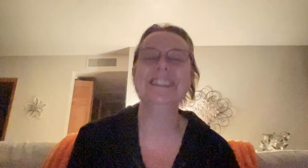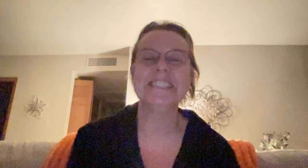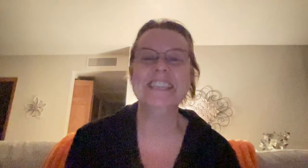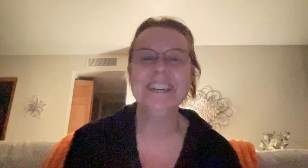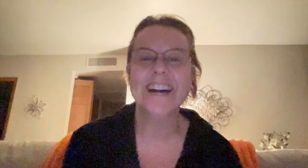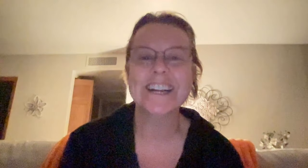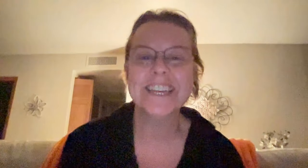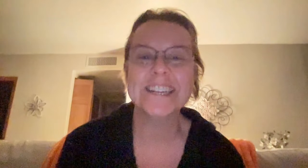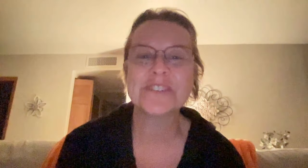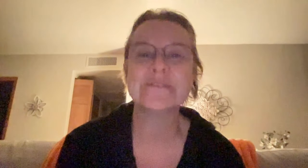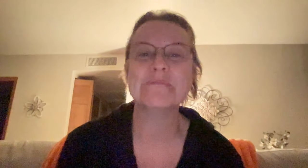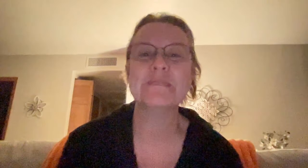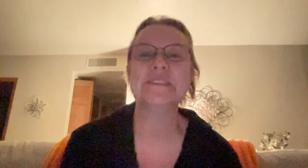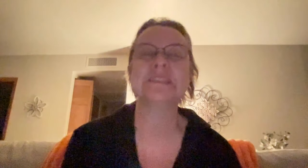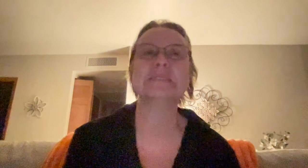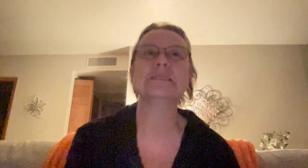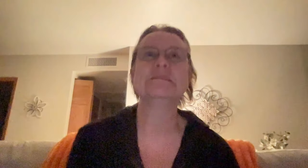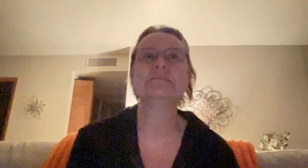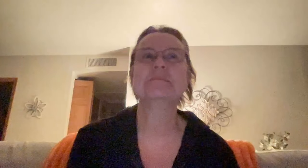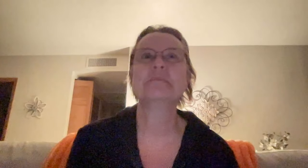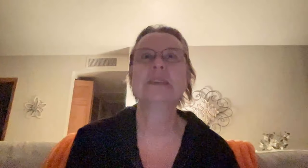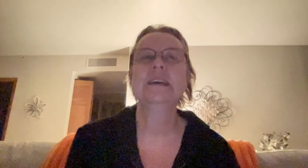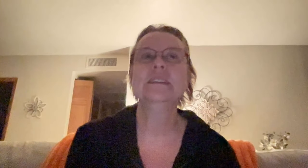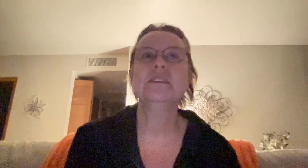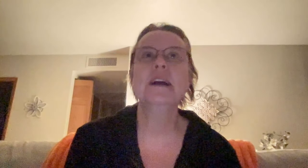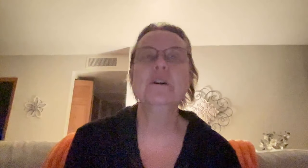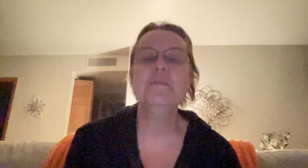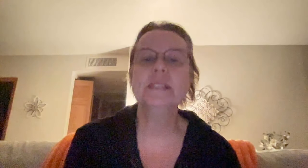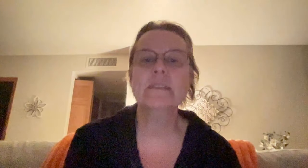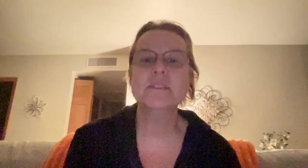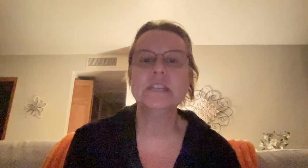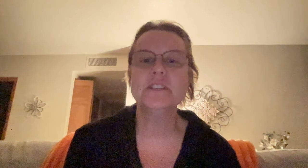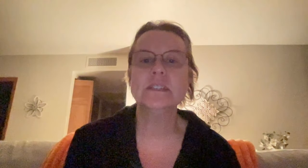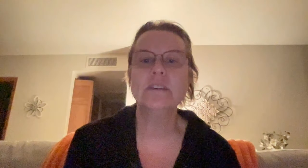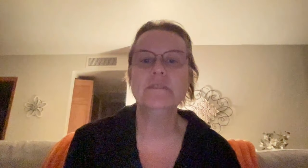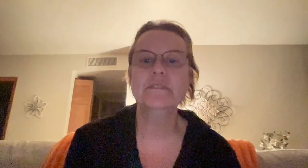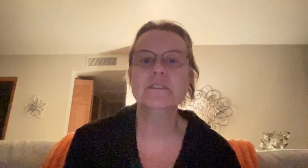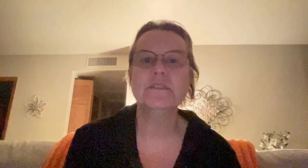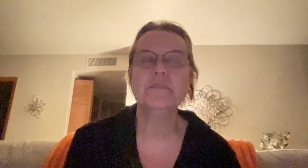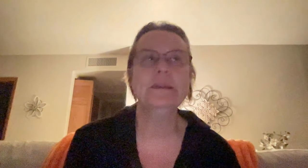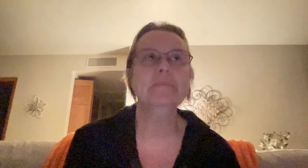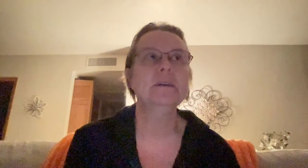See, I got to extrovert my feelings. So I hope this conversation is helpful for a few people.